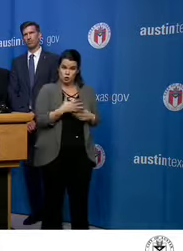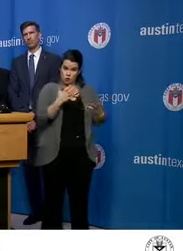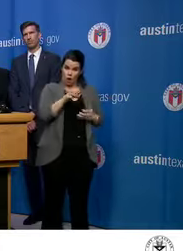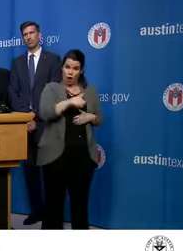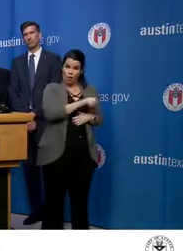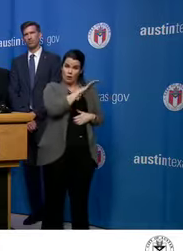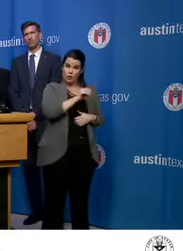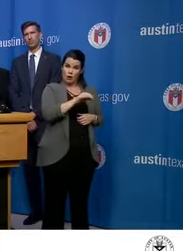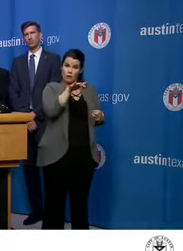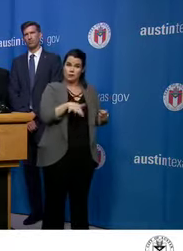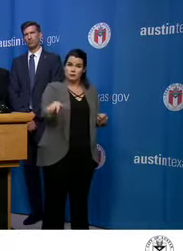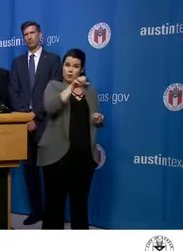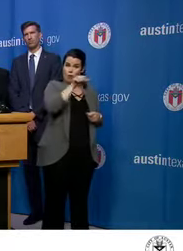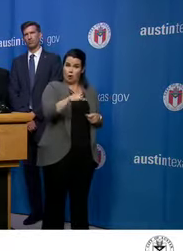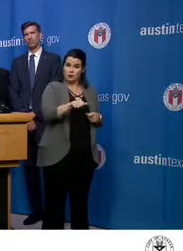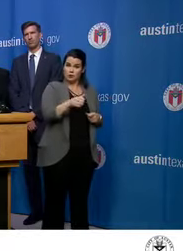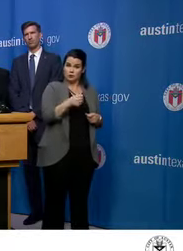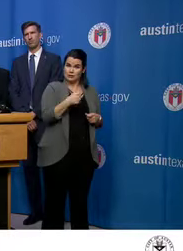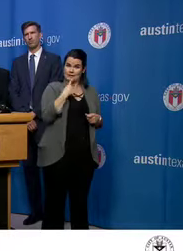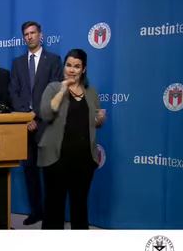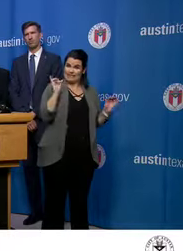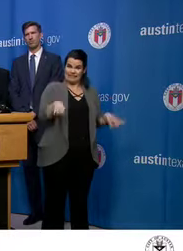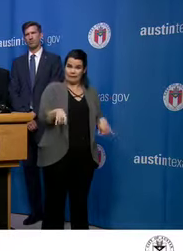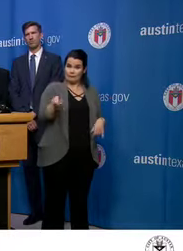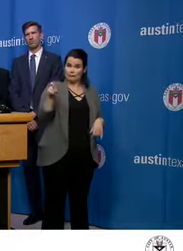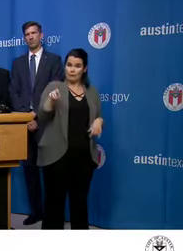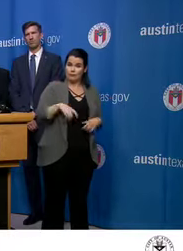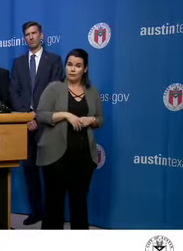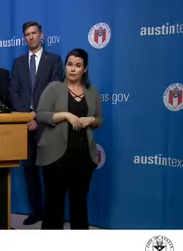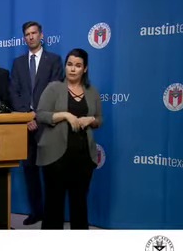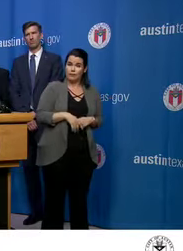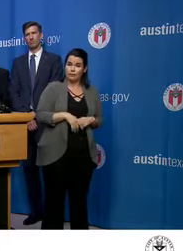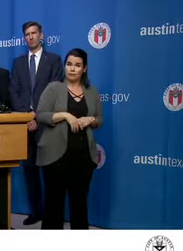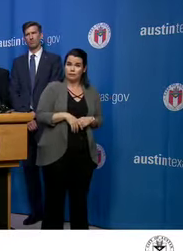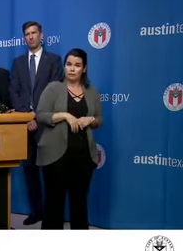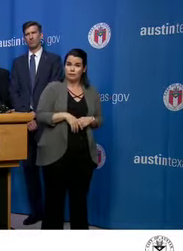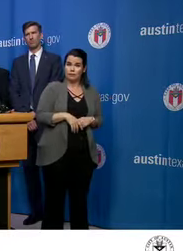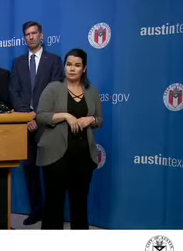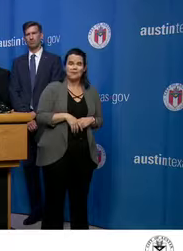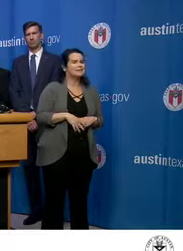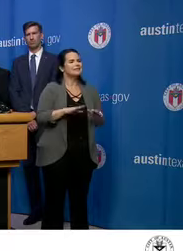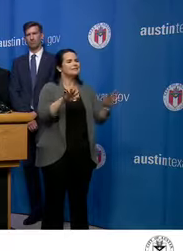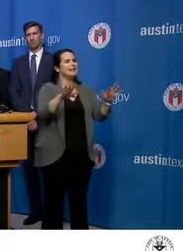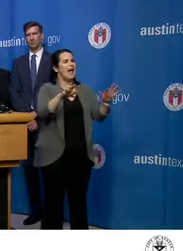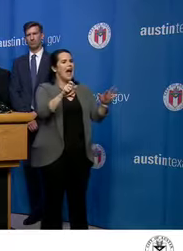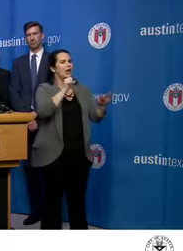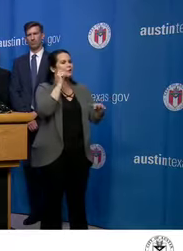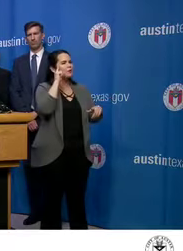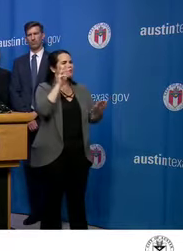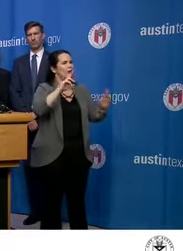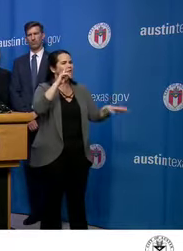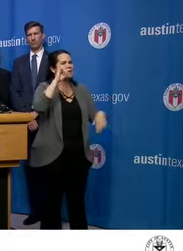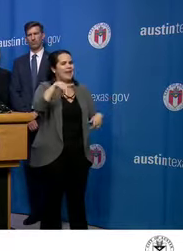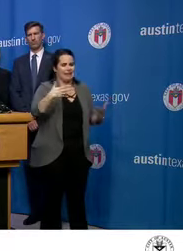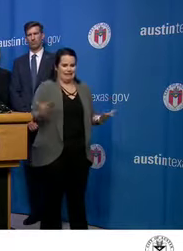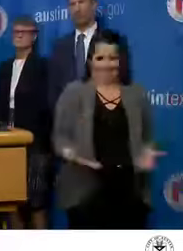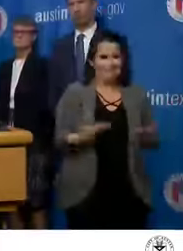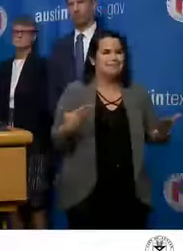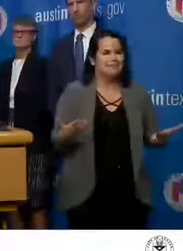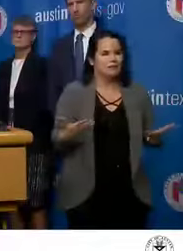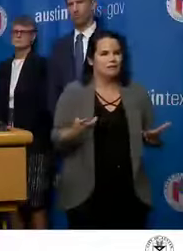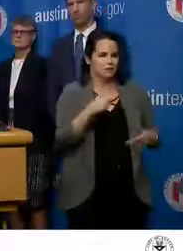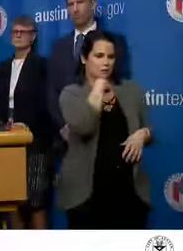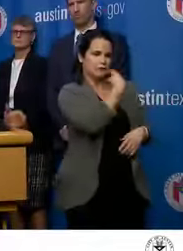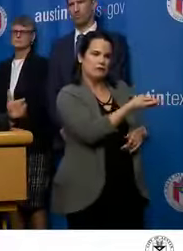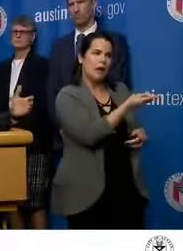companies in Austin do as well? I, I don't think we're at that stage right now in Austin of giving